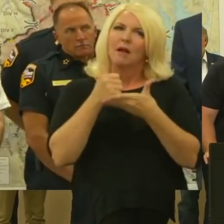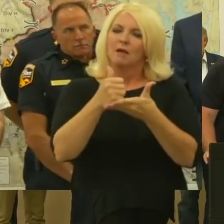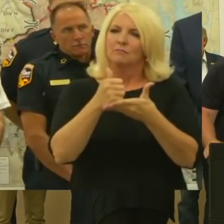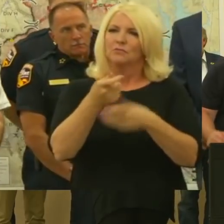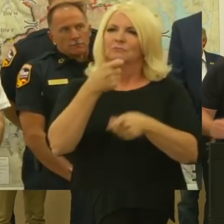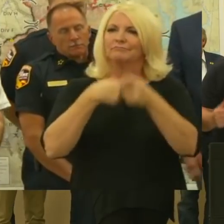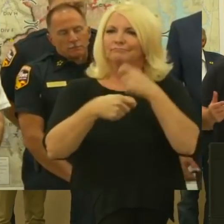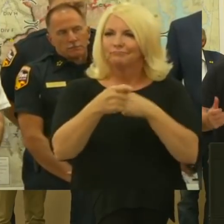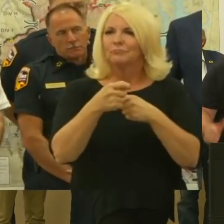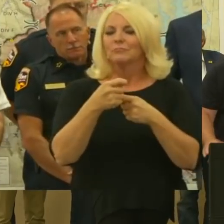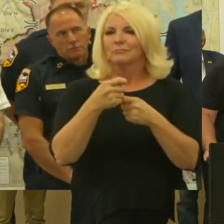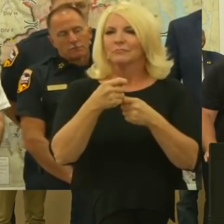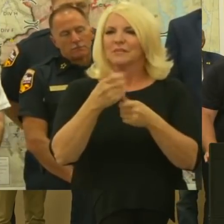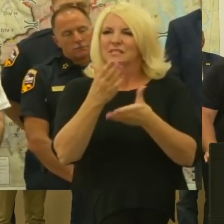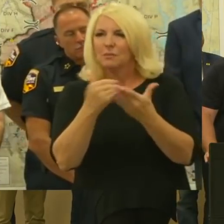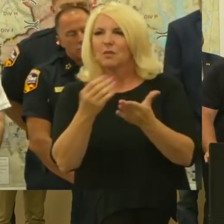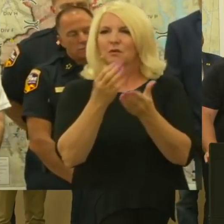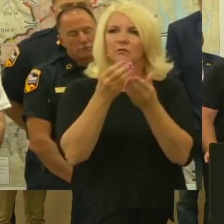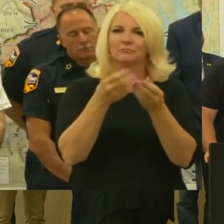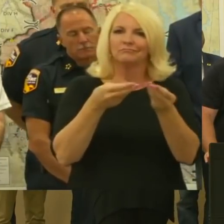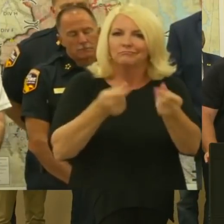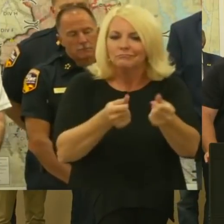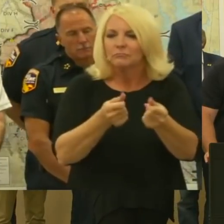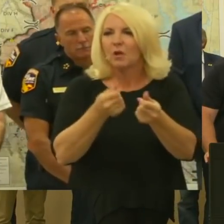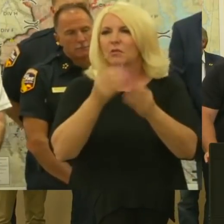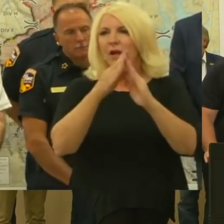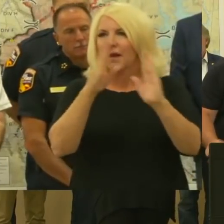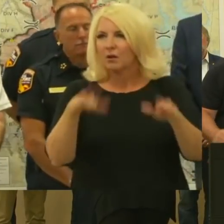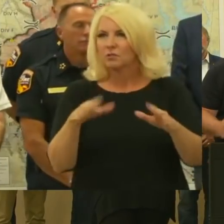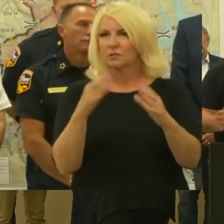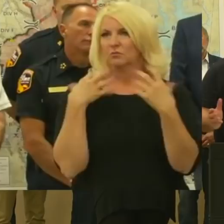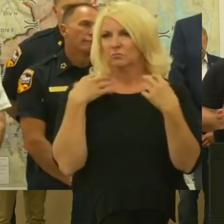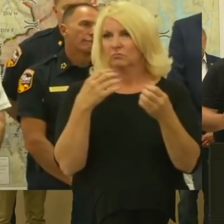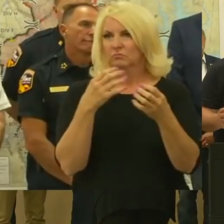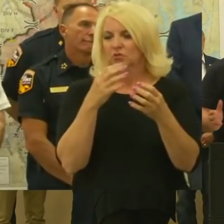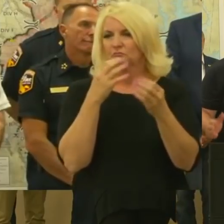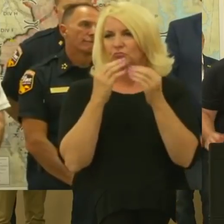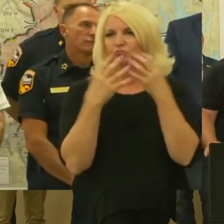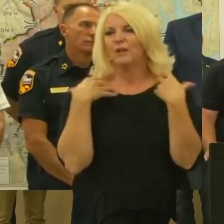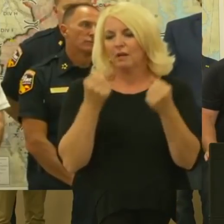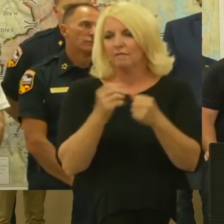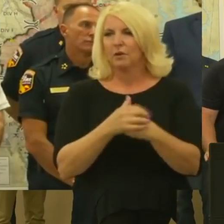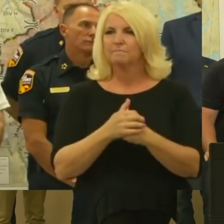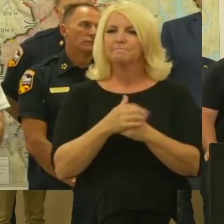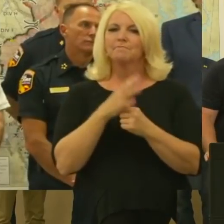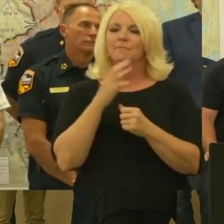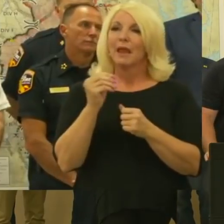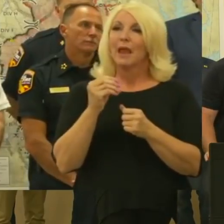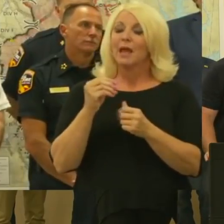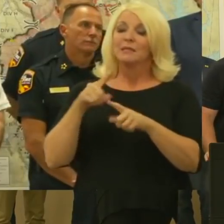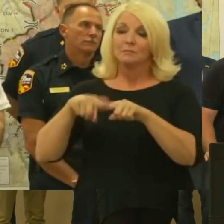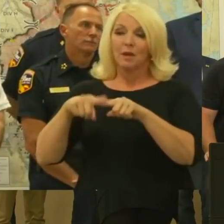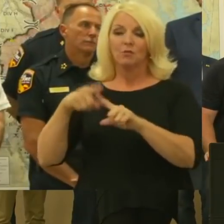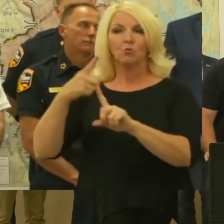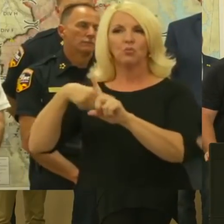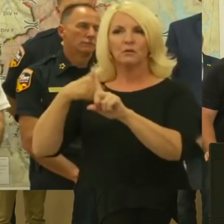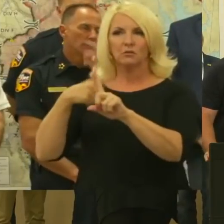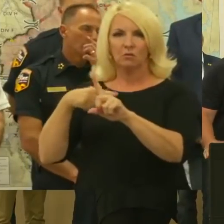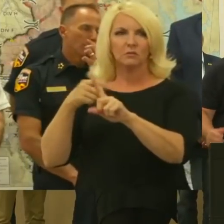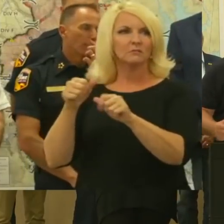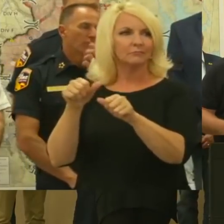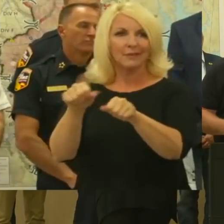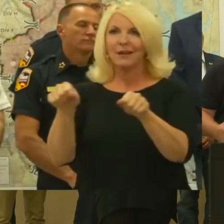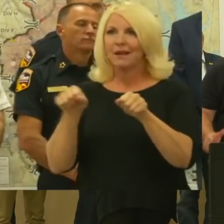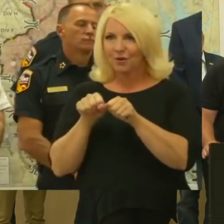home. In some cases, we may provide temporary housing in the form of travel shutters, mobile homes, depending on the rental stock available in the area.